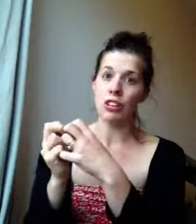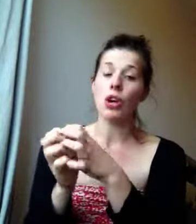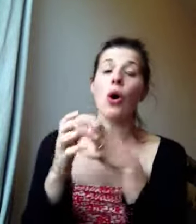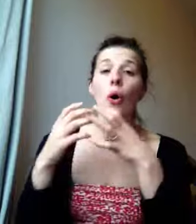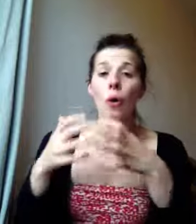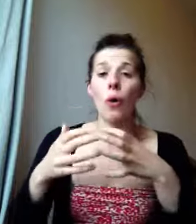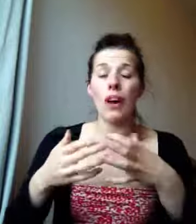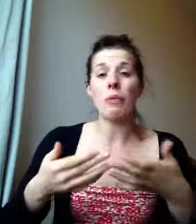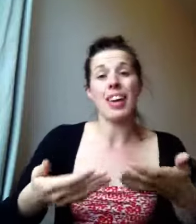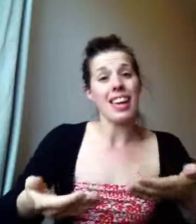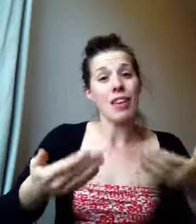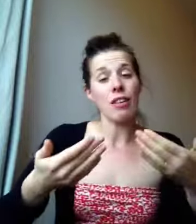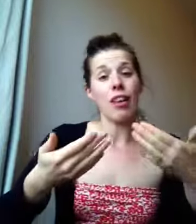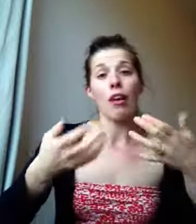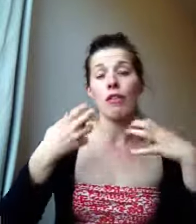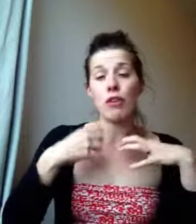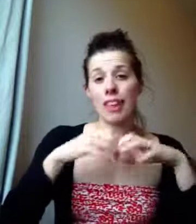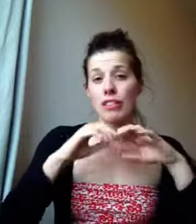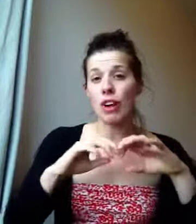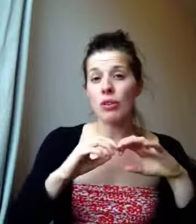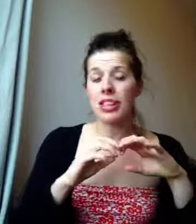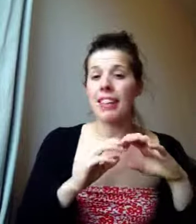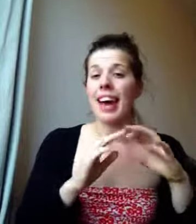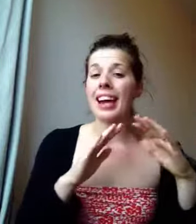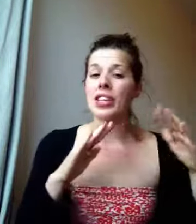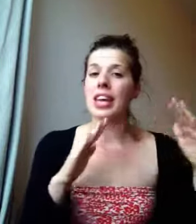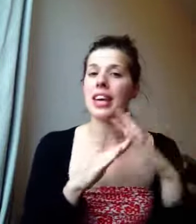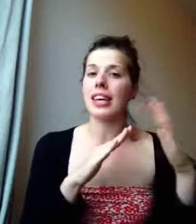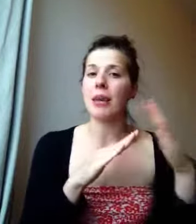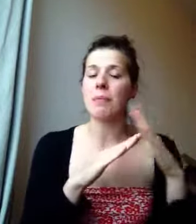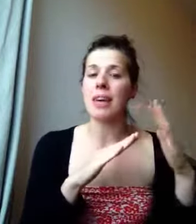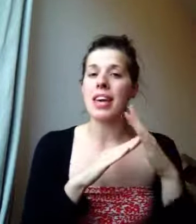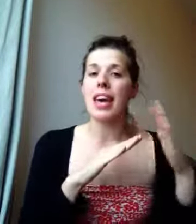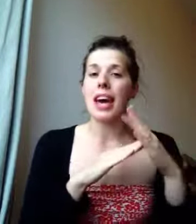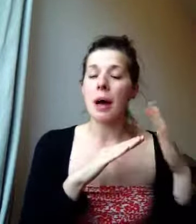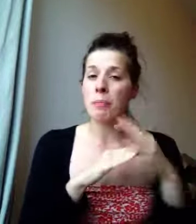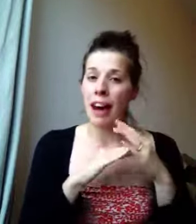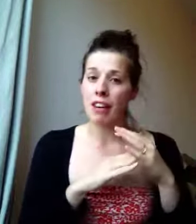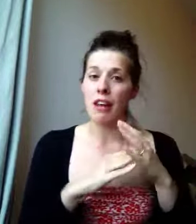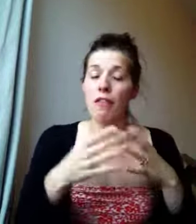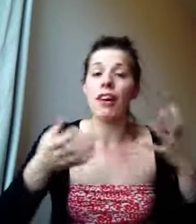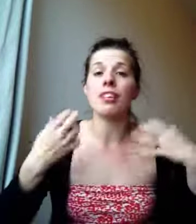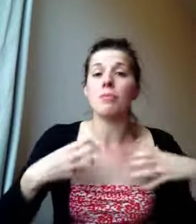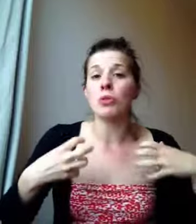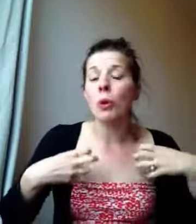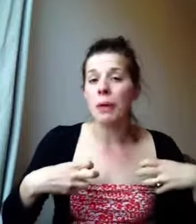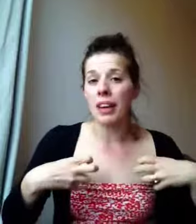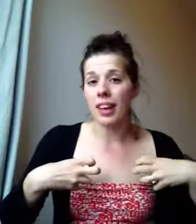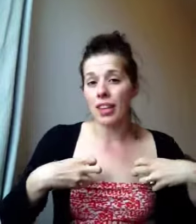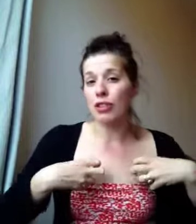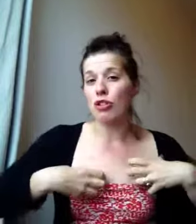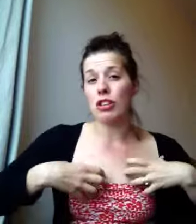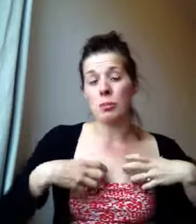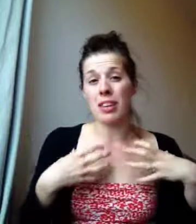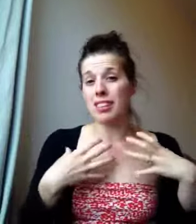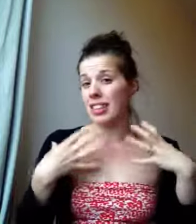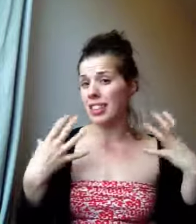or if we eat food that is coated in that, actually it can be a barrier for us absorbing nutrients because it's